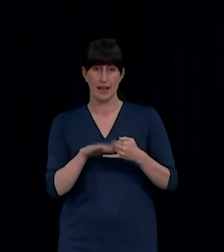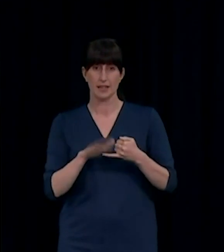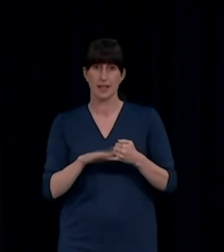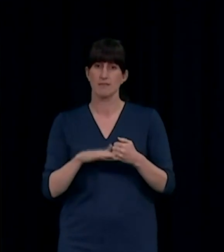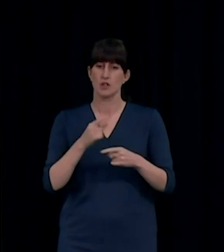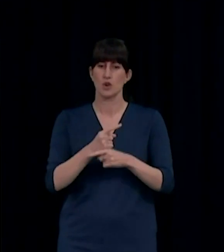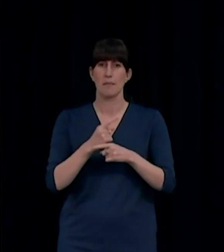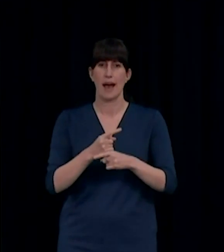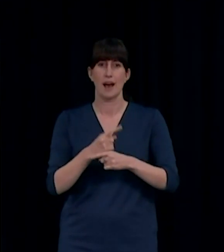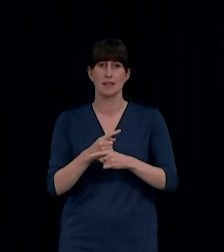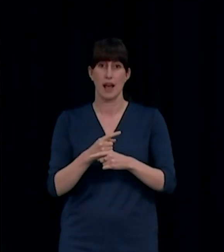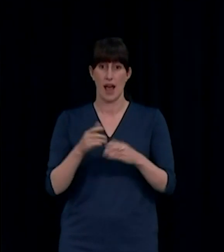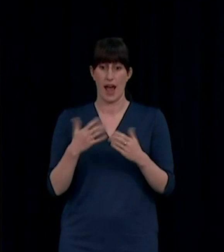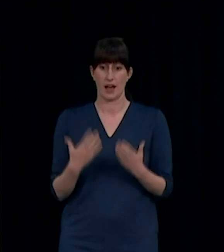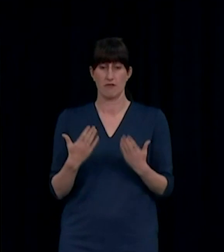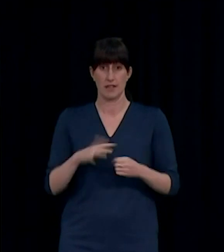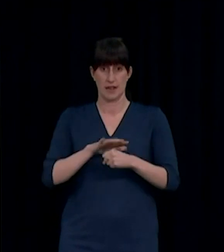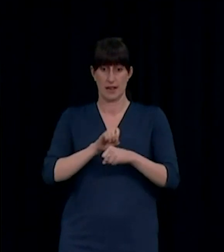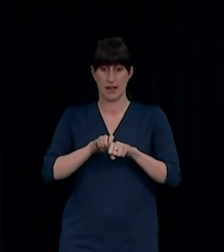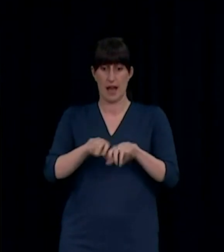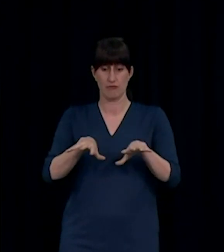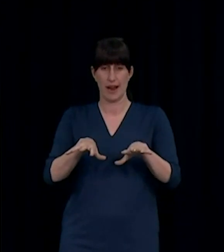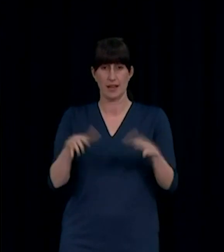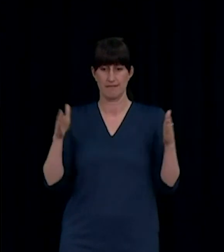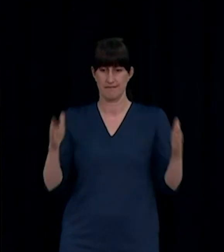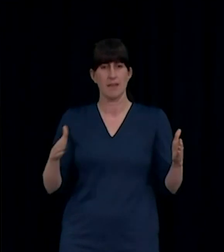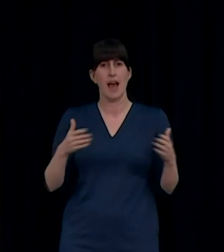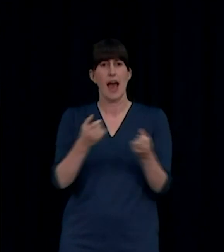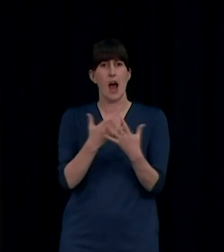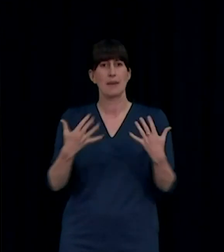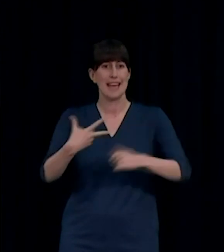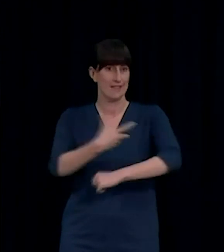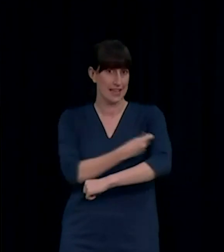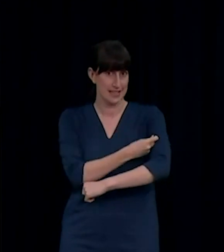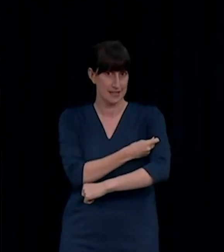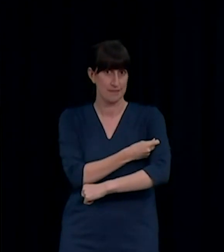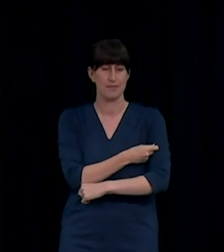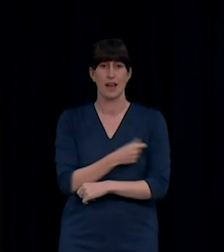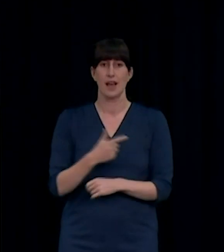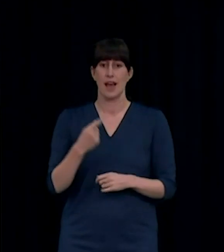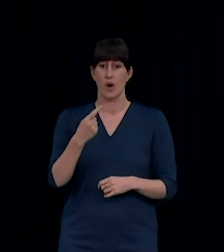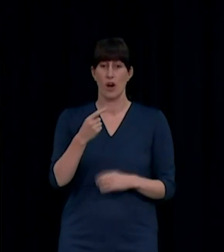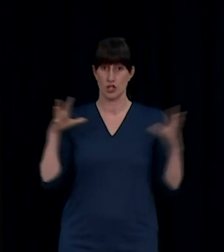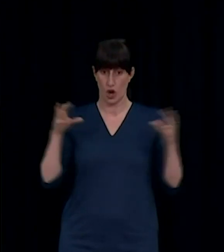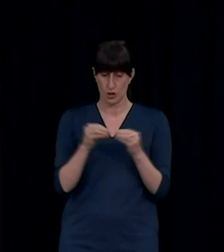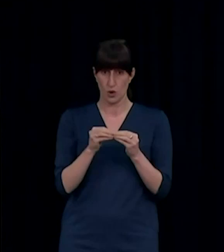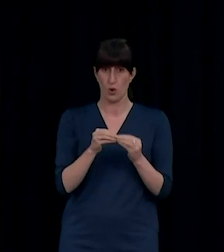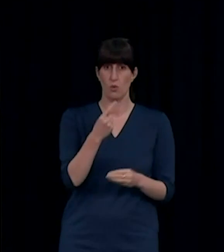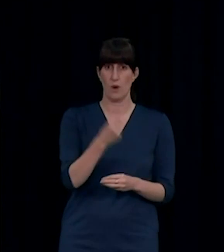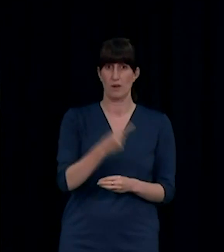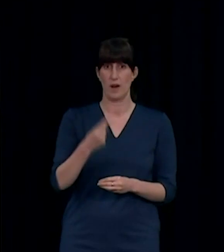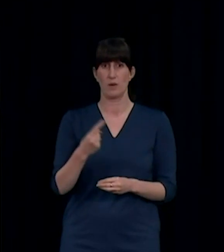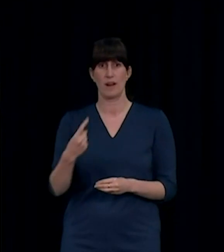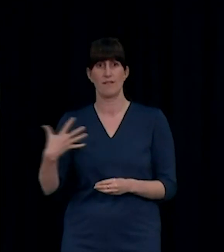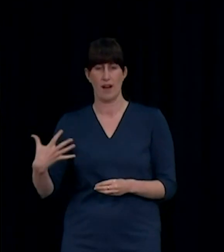status of our cases so far in this outbreak. There have been 1,185 cases to date, of which 260